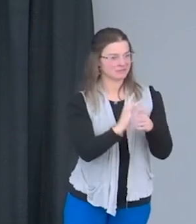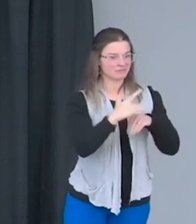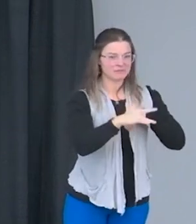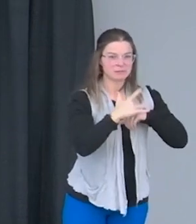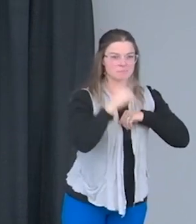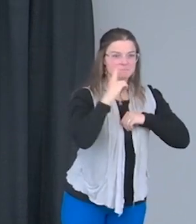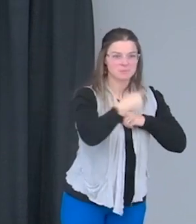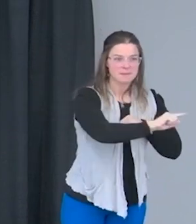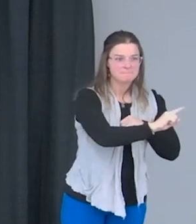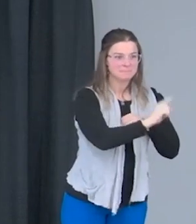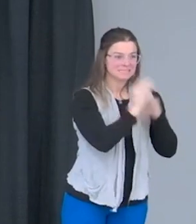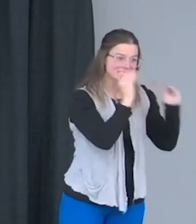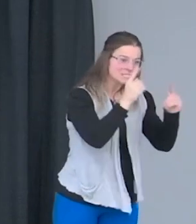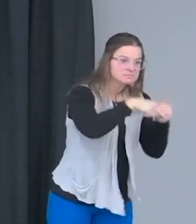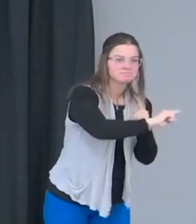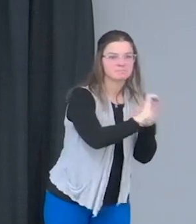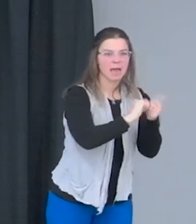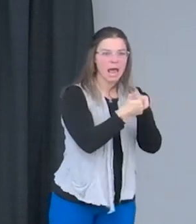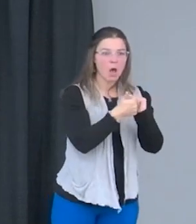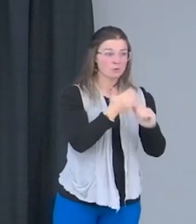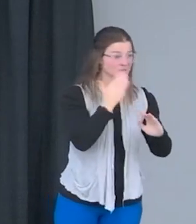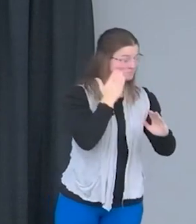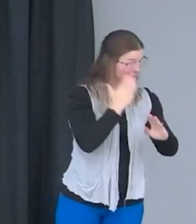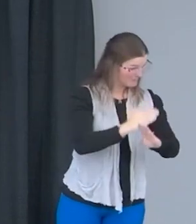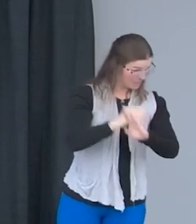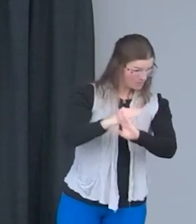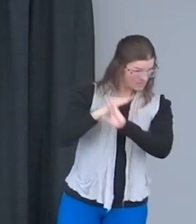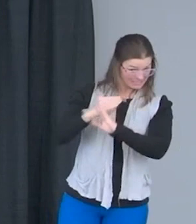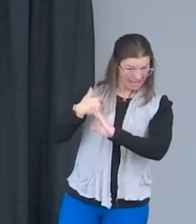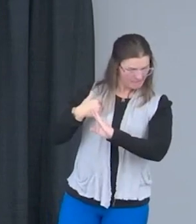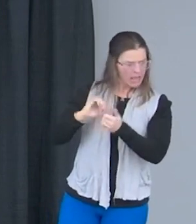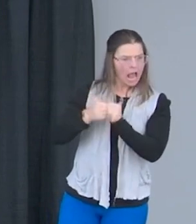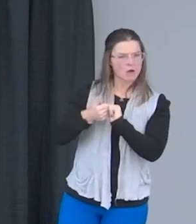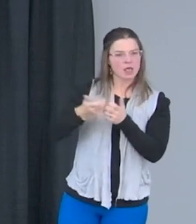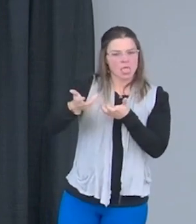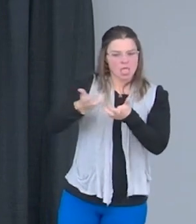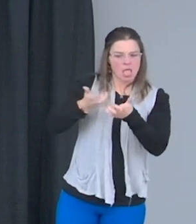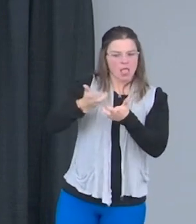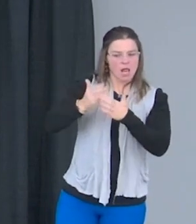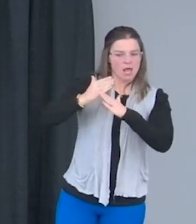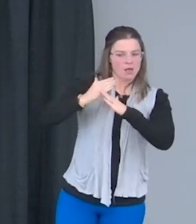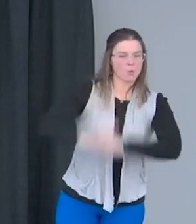how to work with the barriers and how to lower some of those barriers.